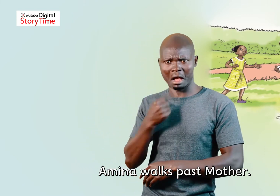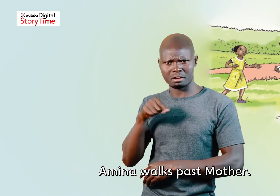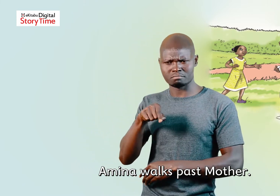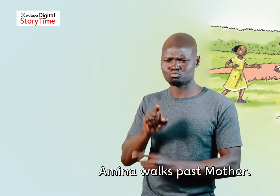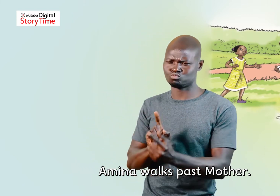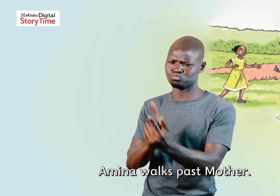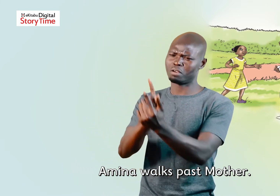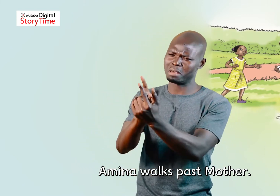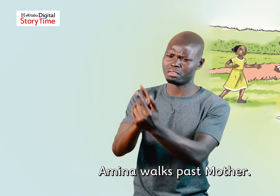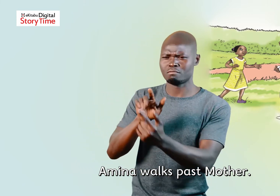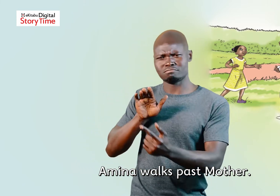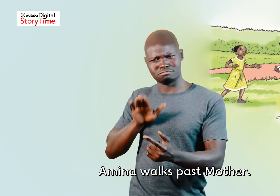Amina walks past Mother